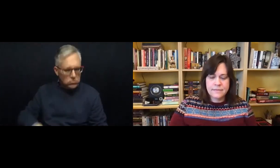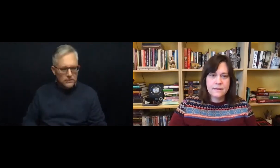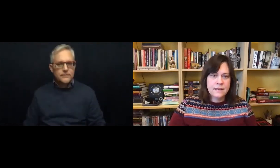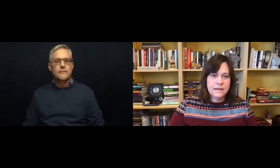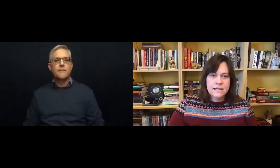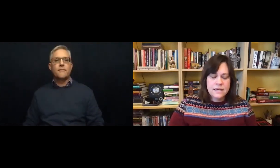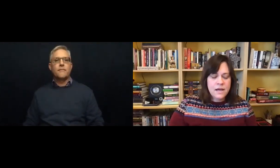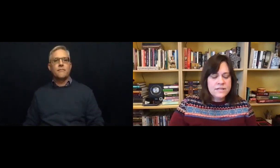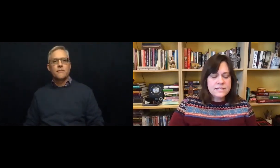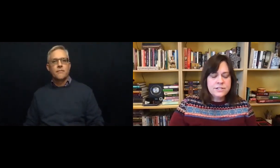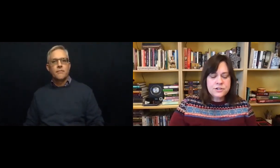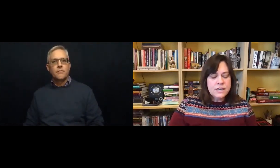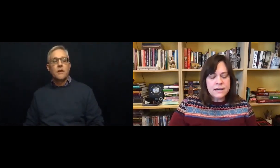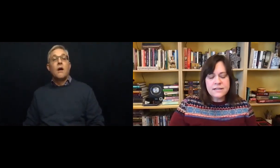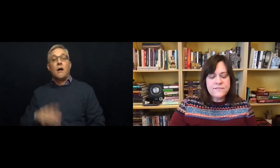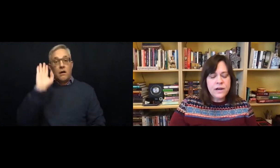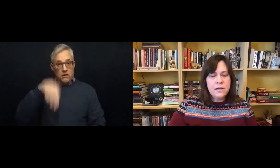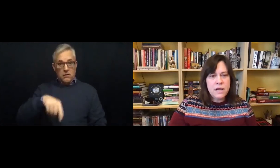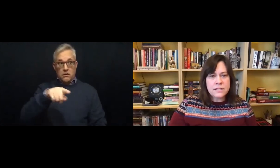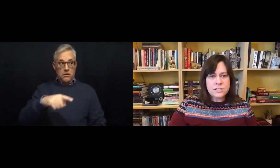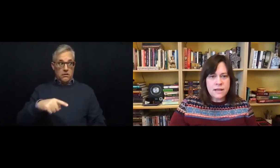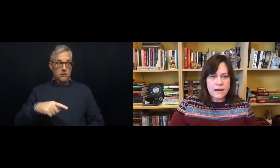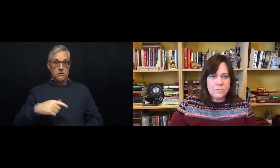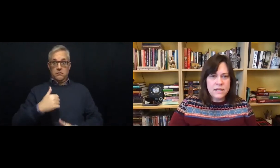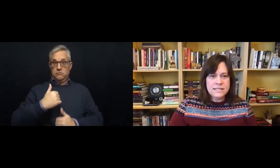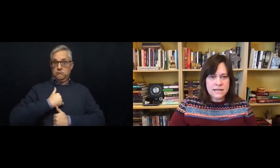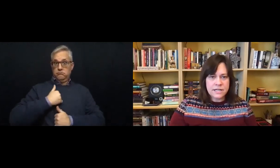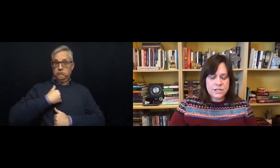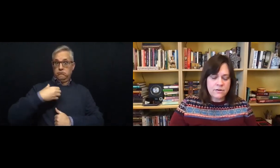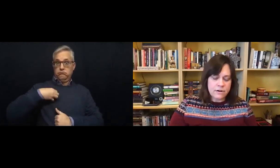Now, a centurion is very much like our military generals.